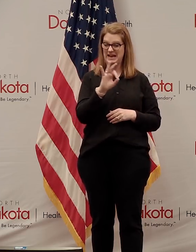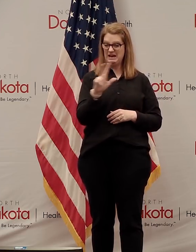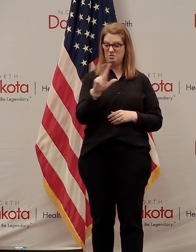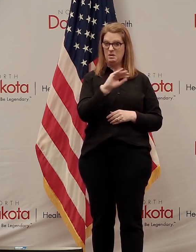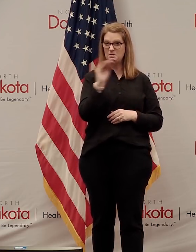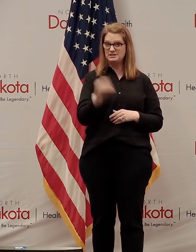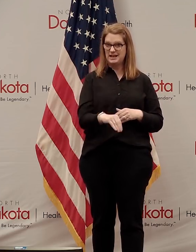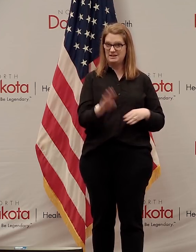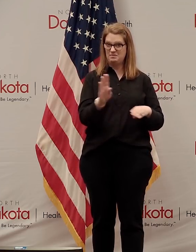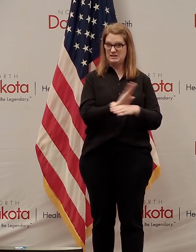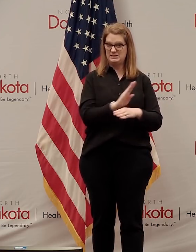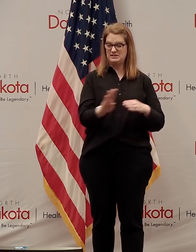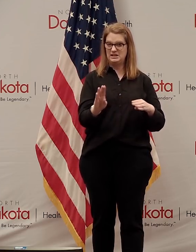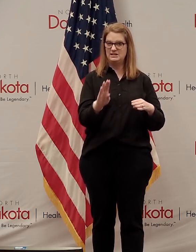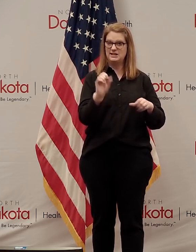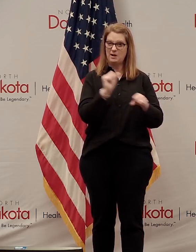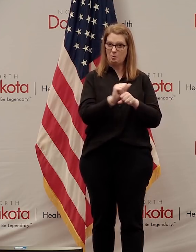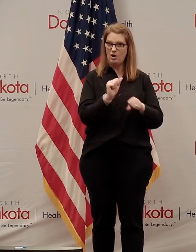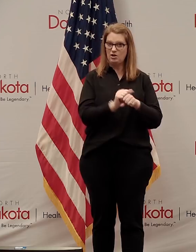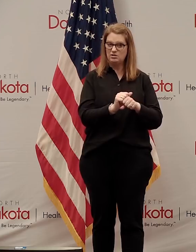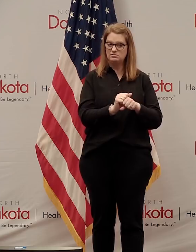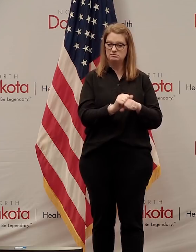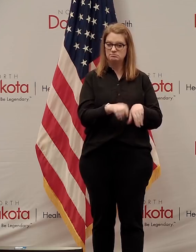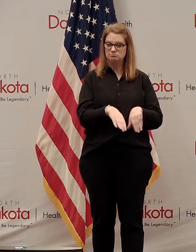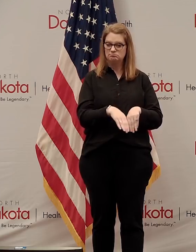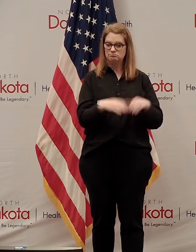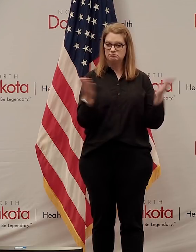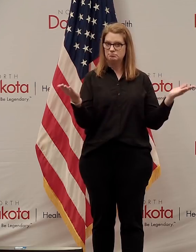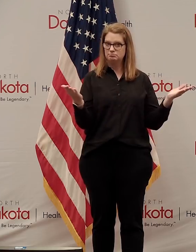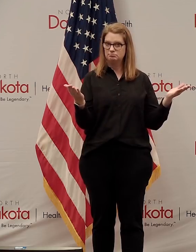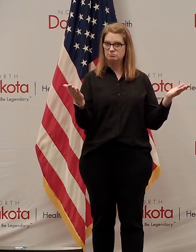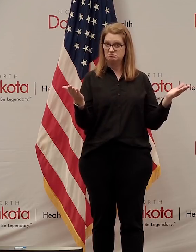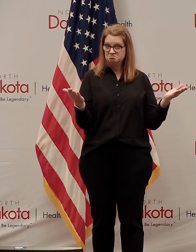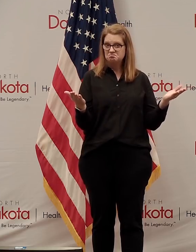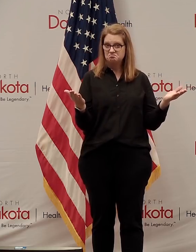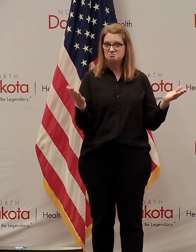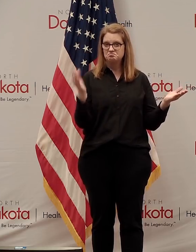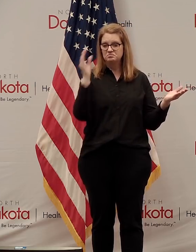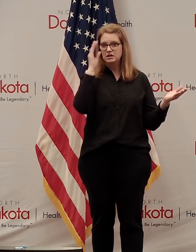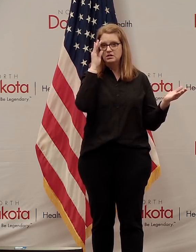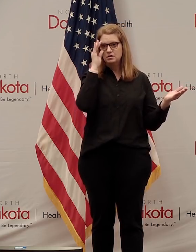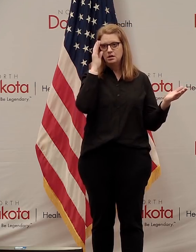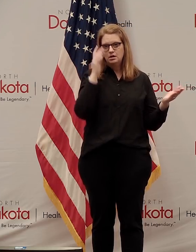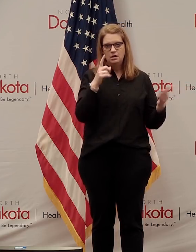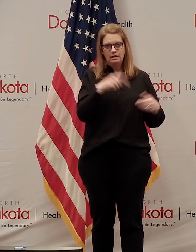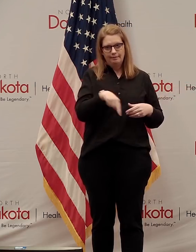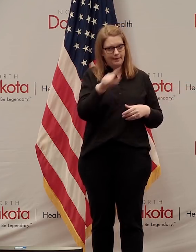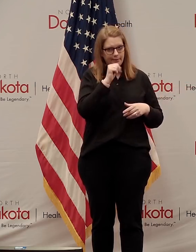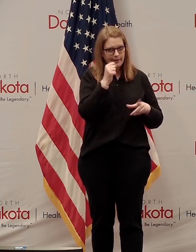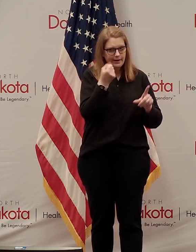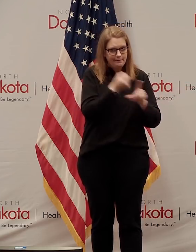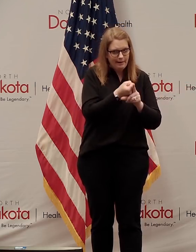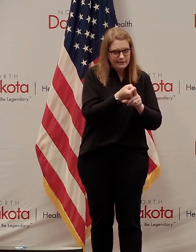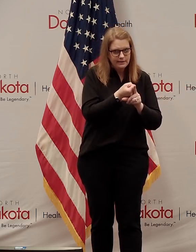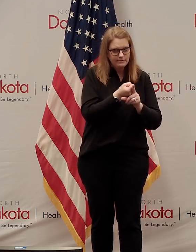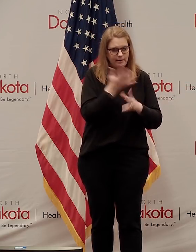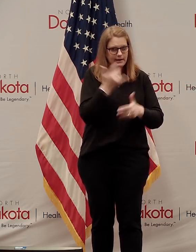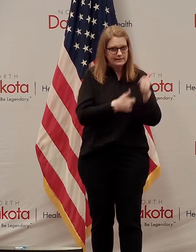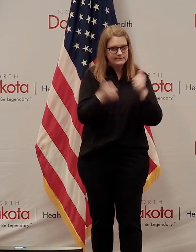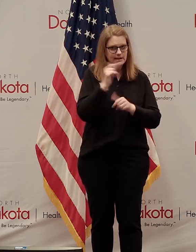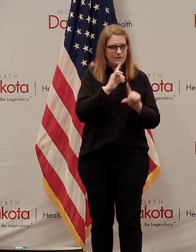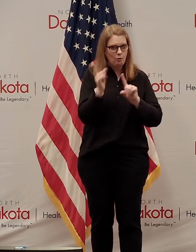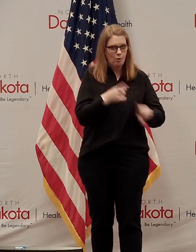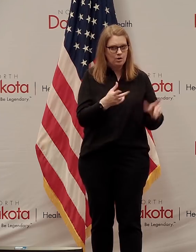% of our workforce was not impacted directly by the restrictions in the Executive Order 2026.